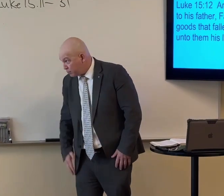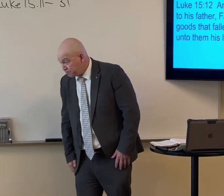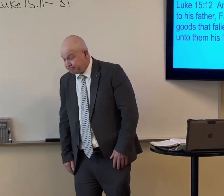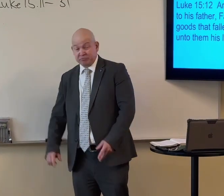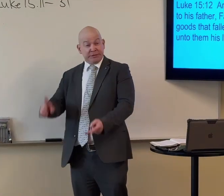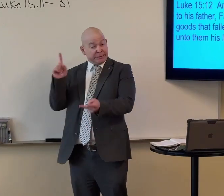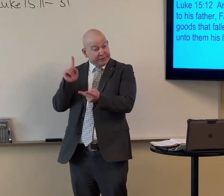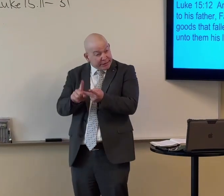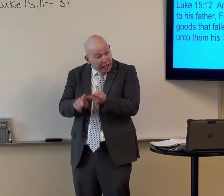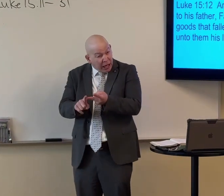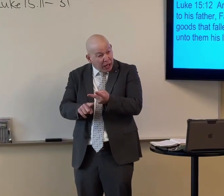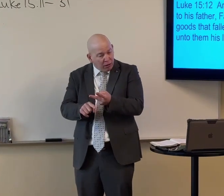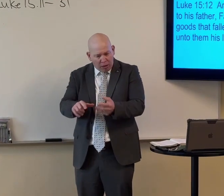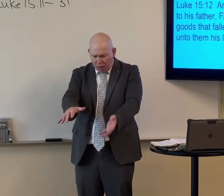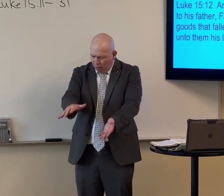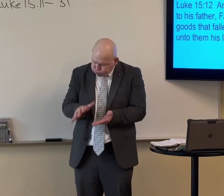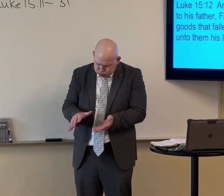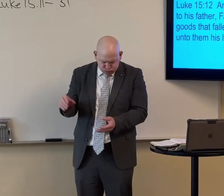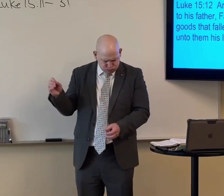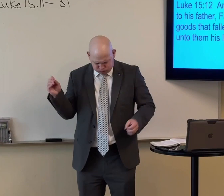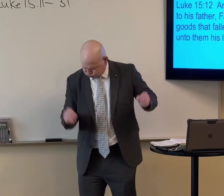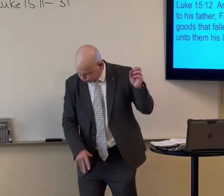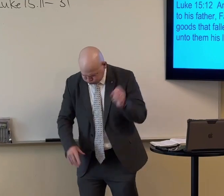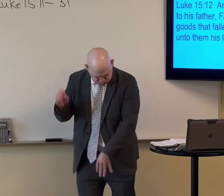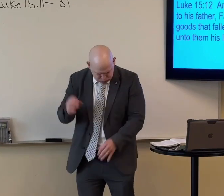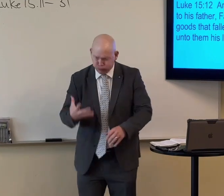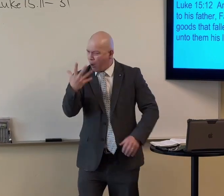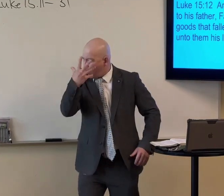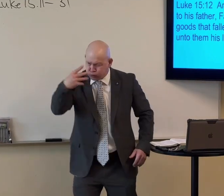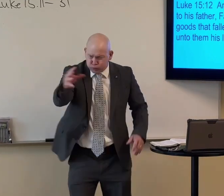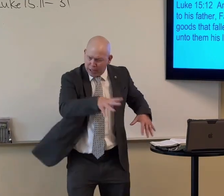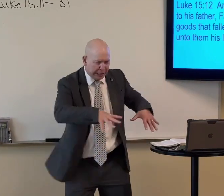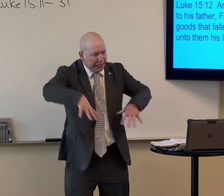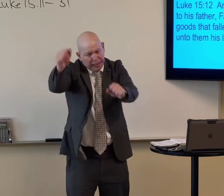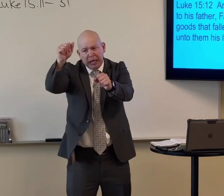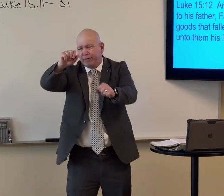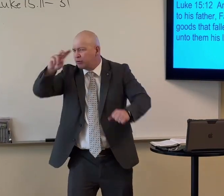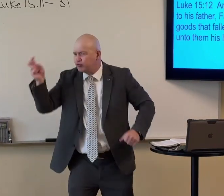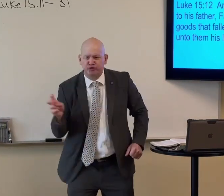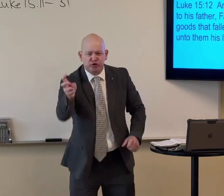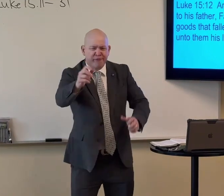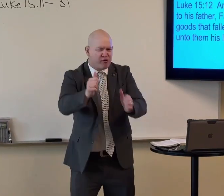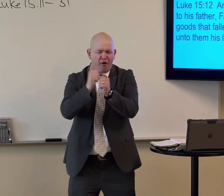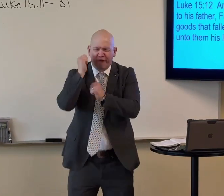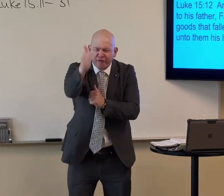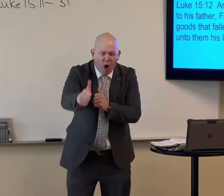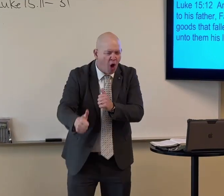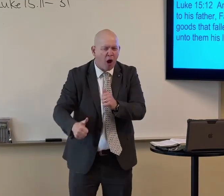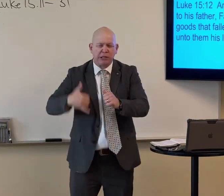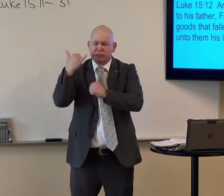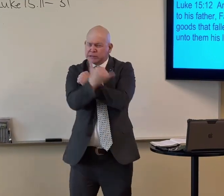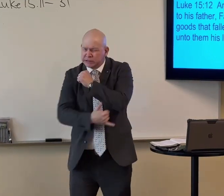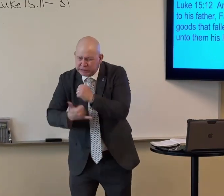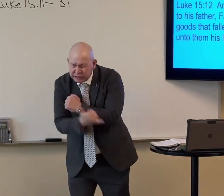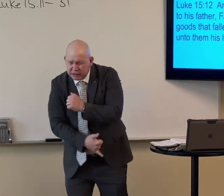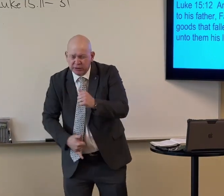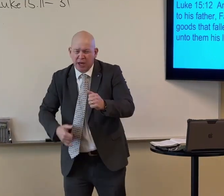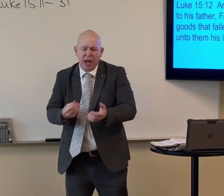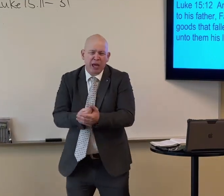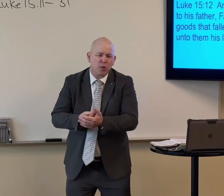And that was bad. And that was wrong because he was not patient. He just took everything. He packed his stuff and he left. And he traveled far away to